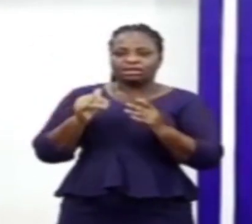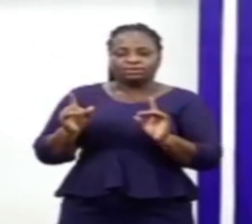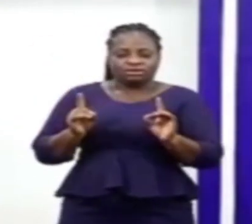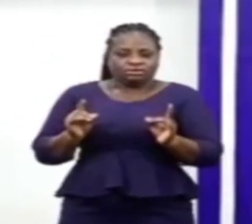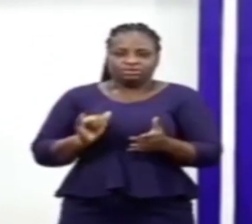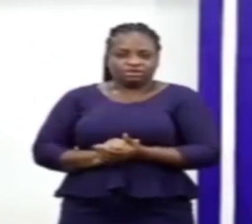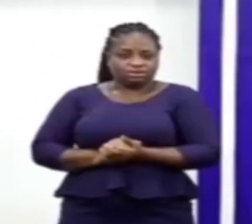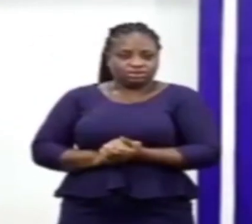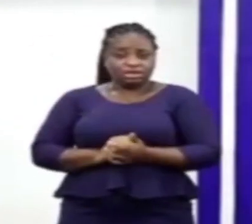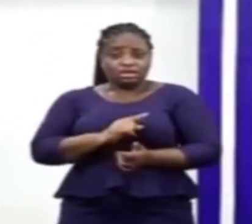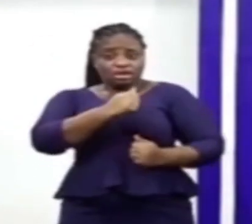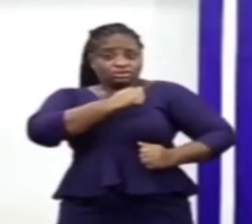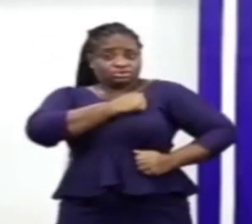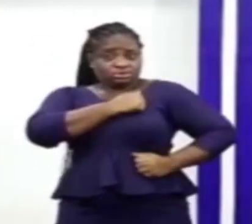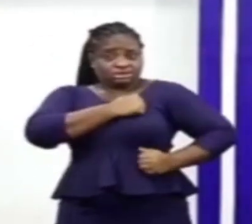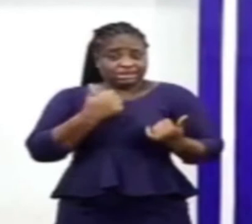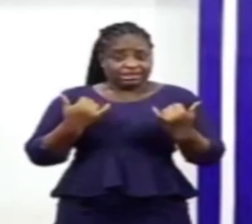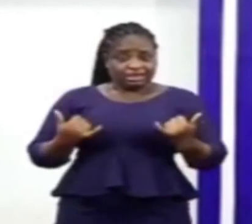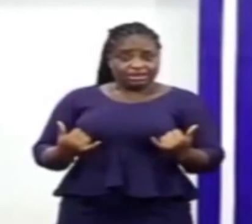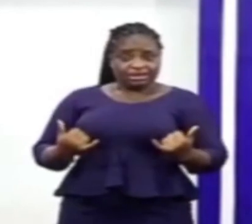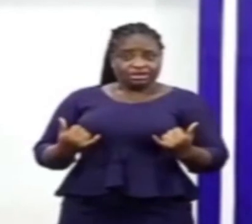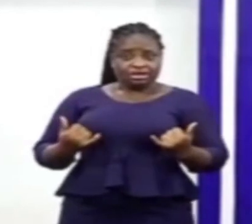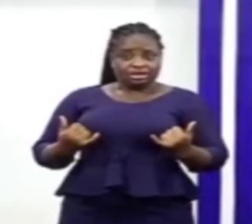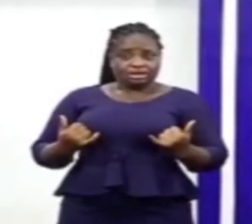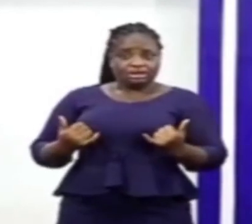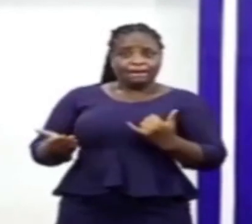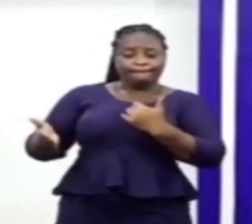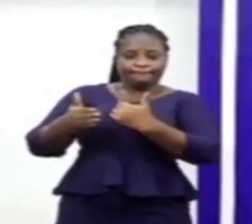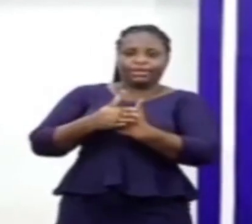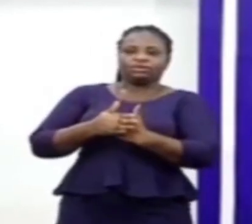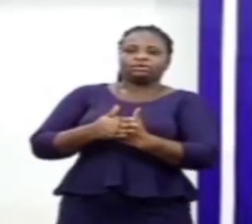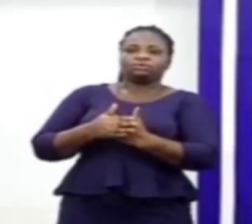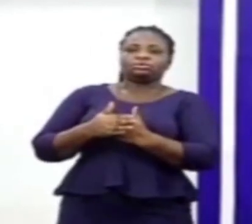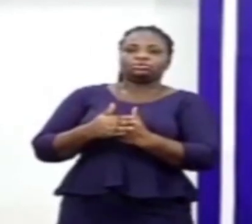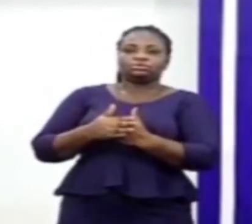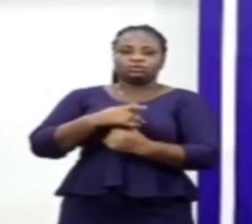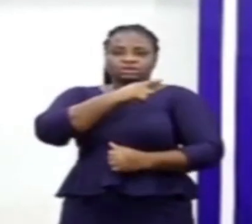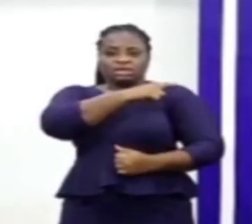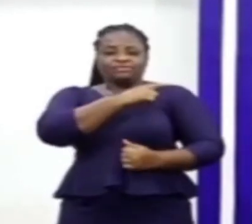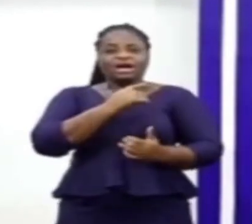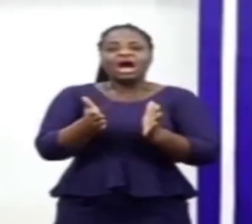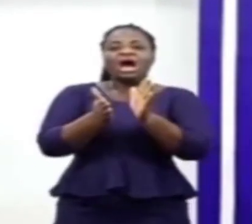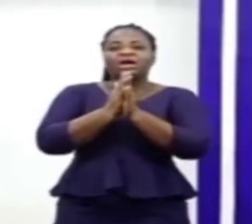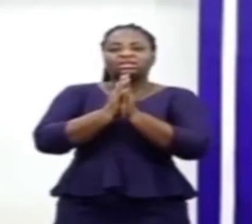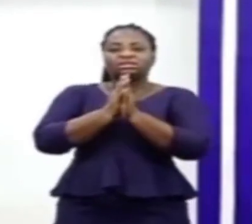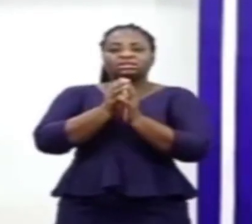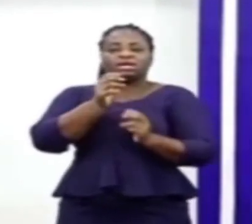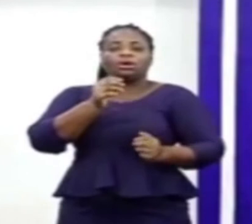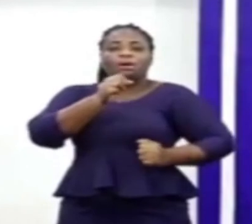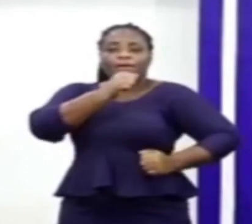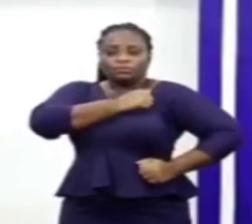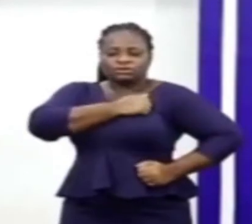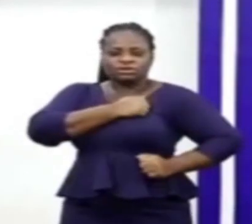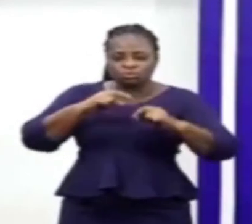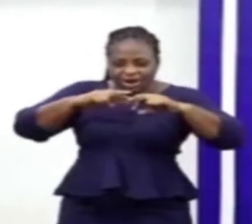with it. That soldier involved currently have been withdrawn back to the barracks. And I have tasked the military police to go into